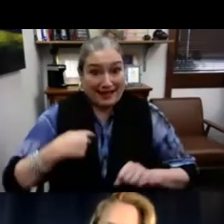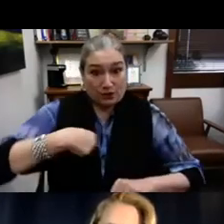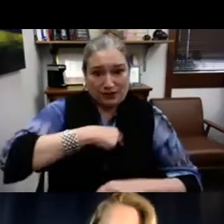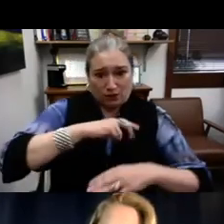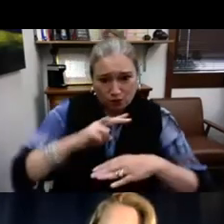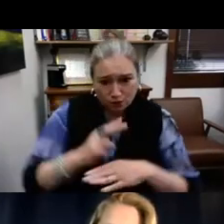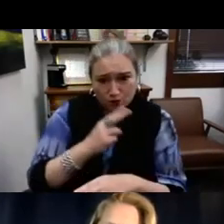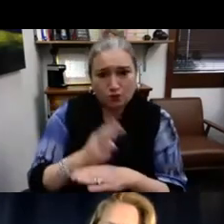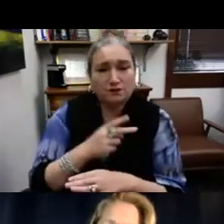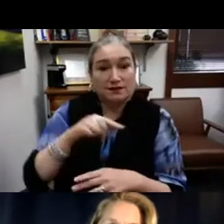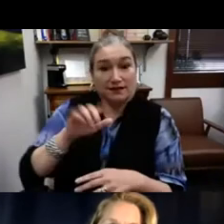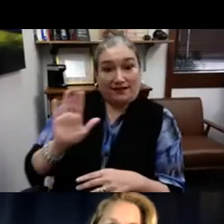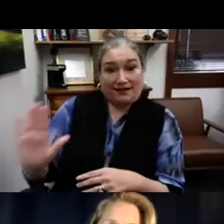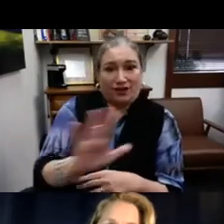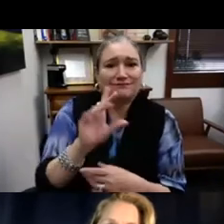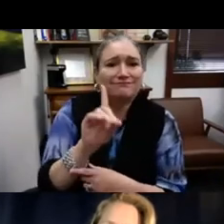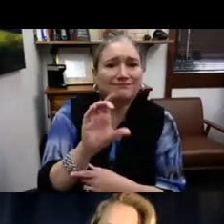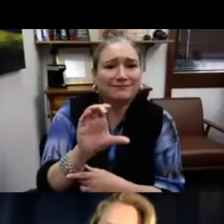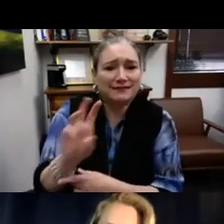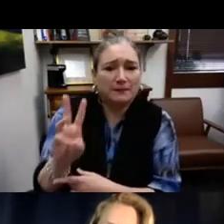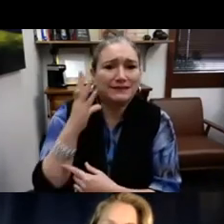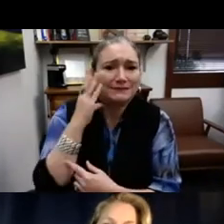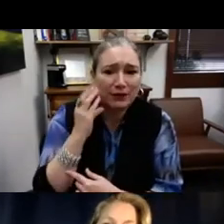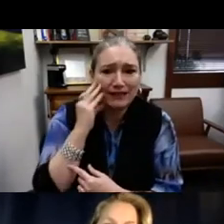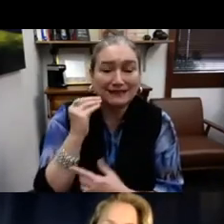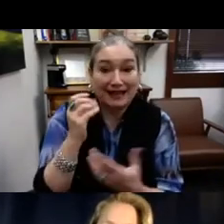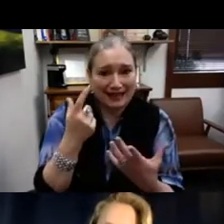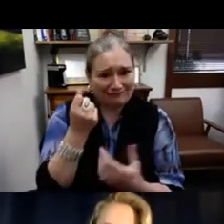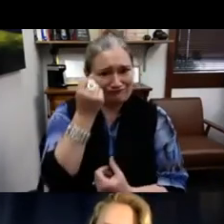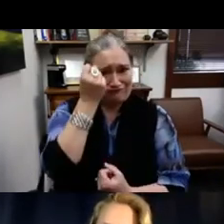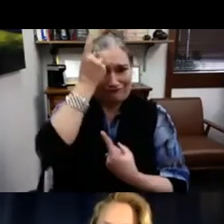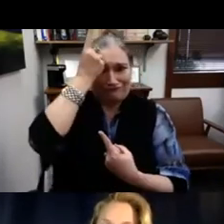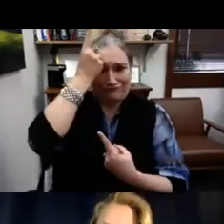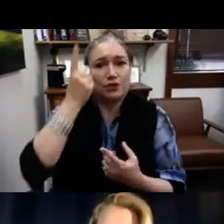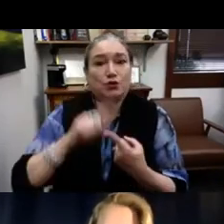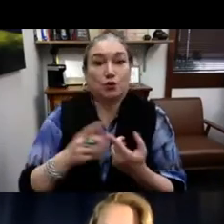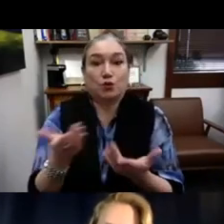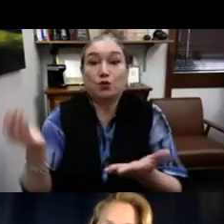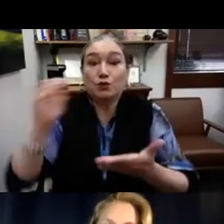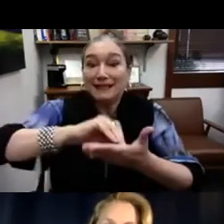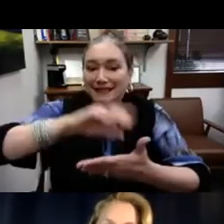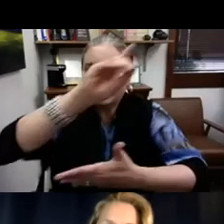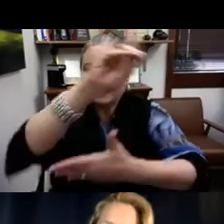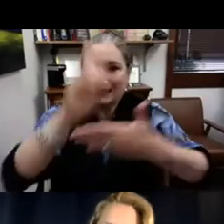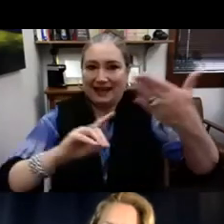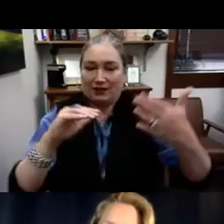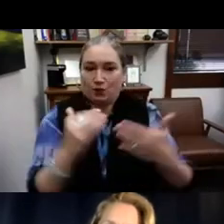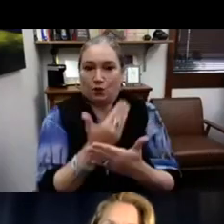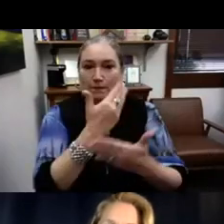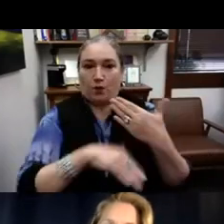And third, how can we use these experiences, the DCCW experience and their